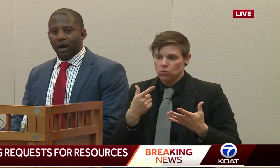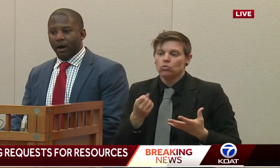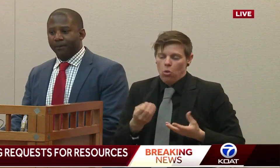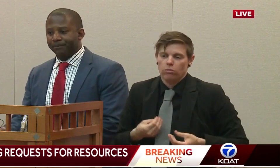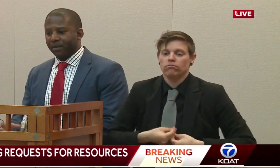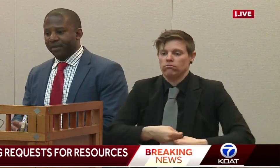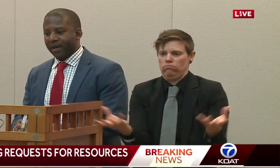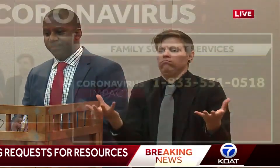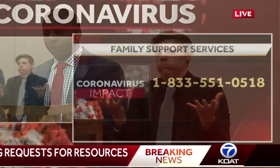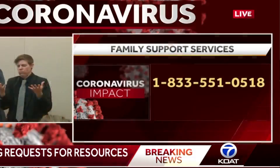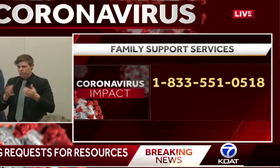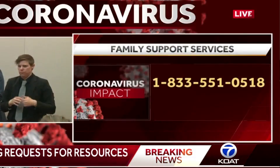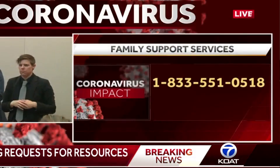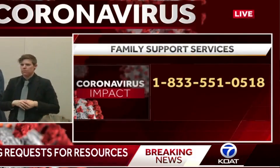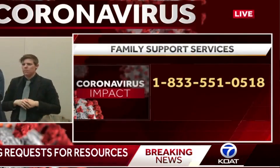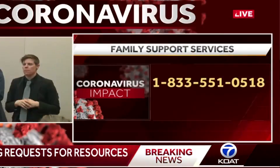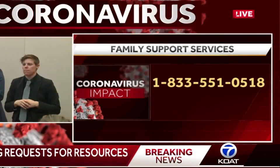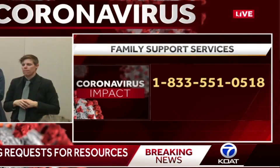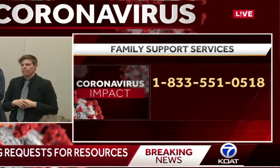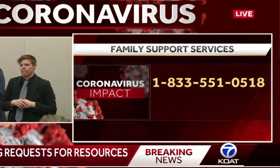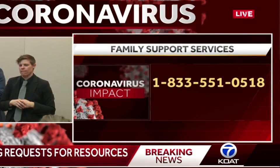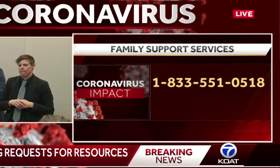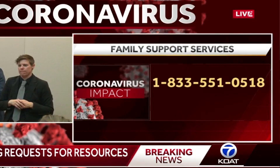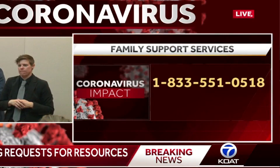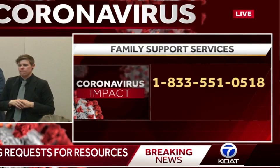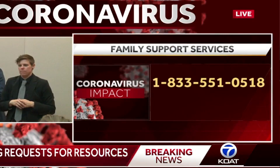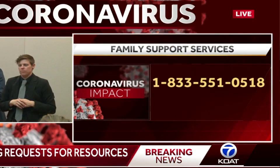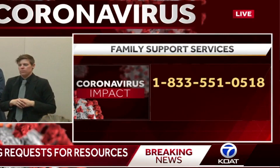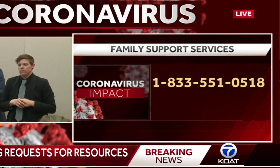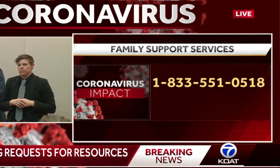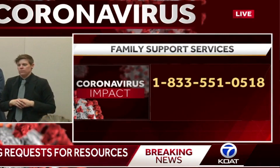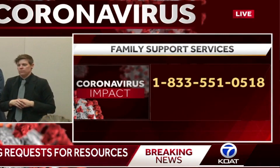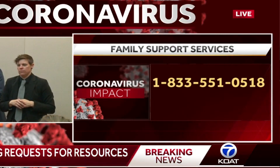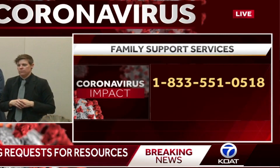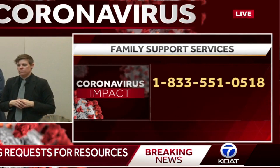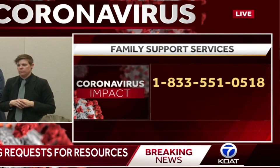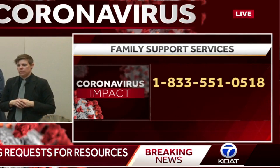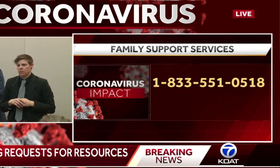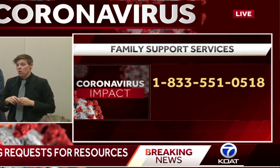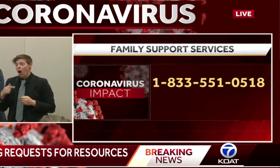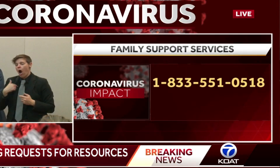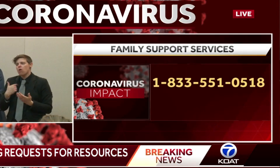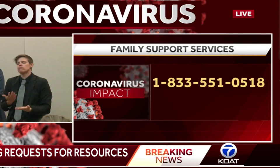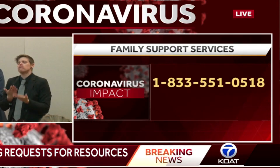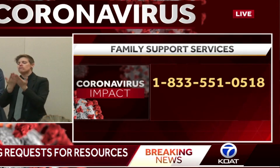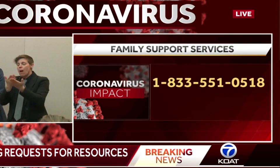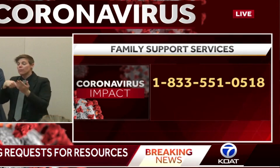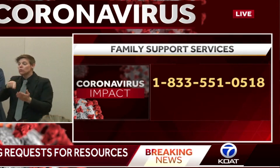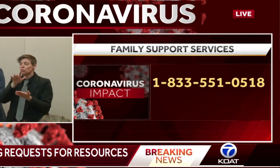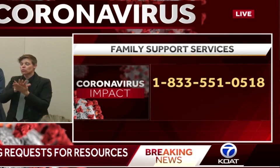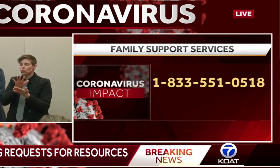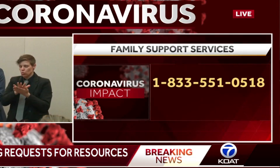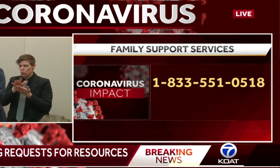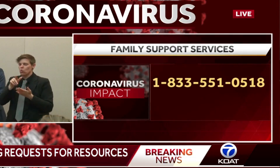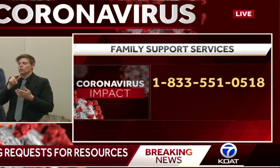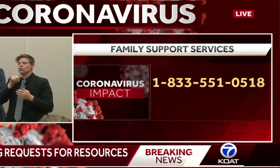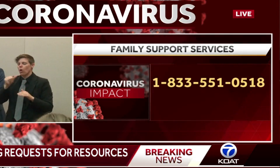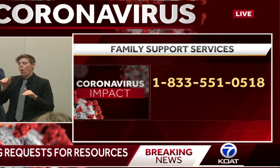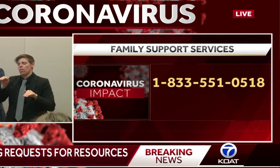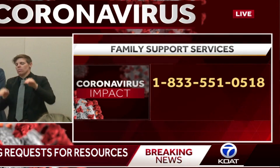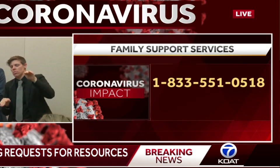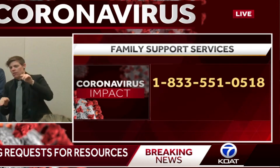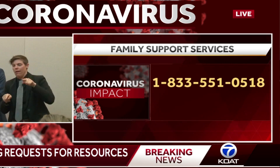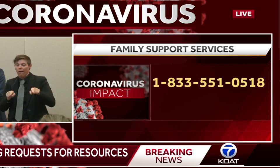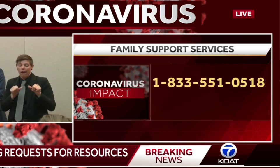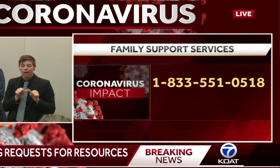that those districts where there are inequities and those schools where there are inequities move forward with online